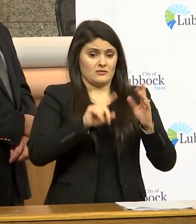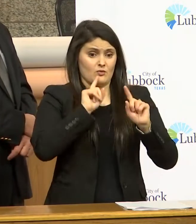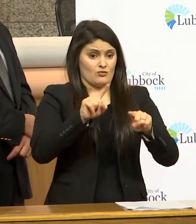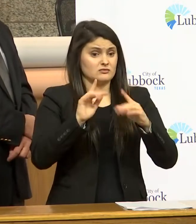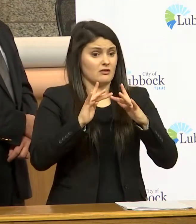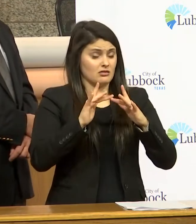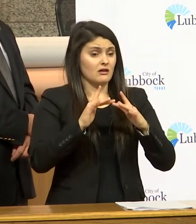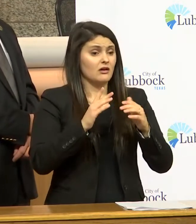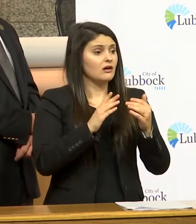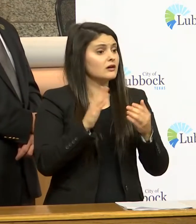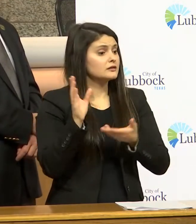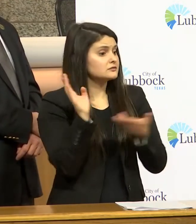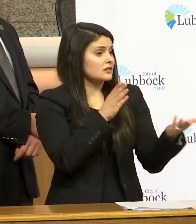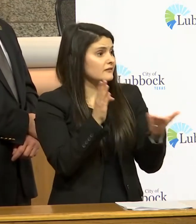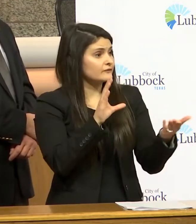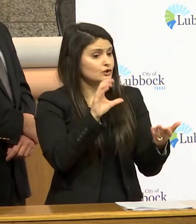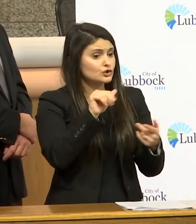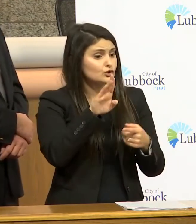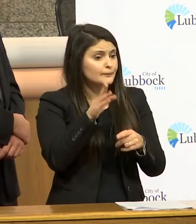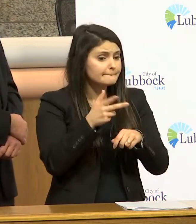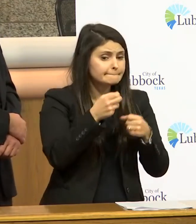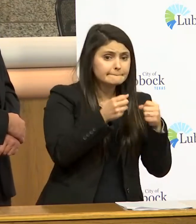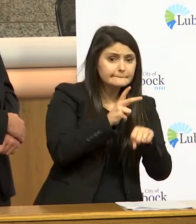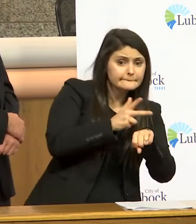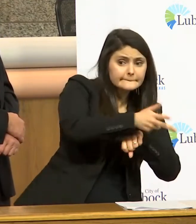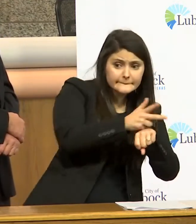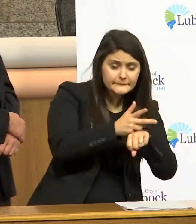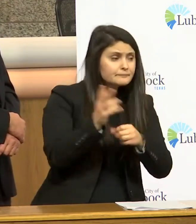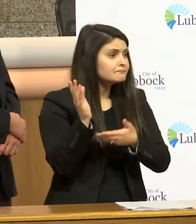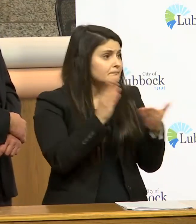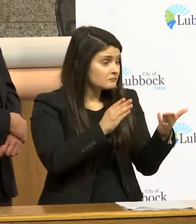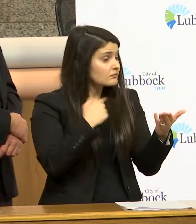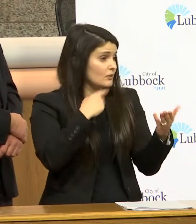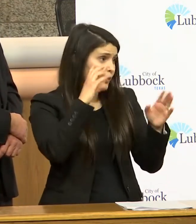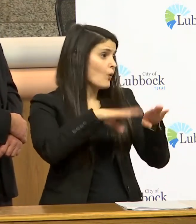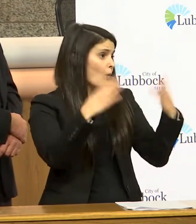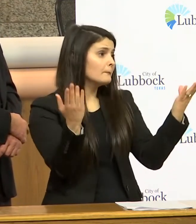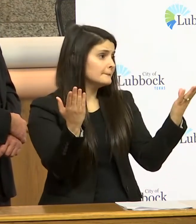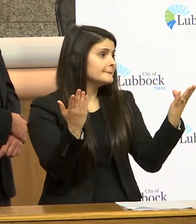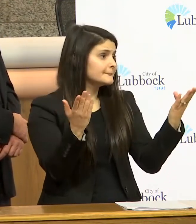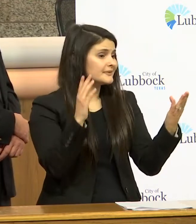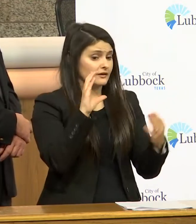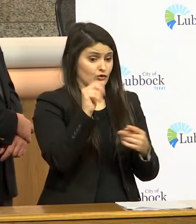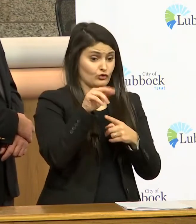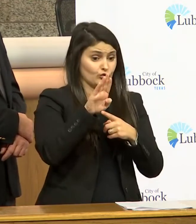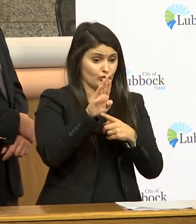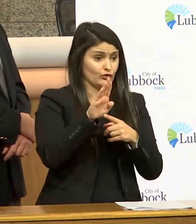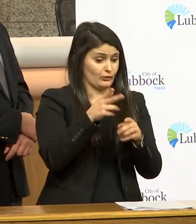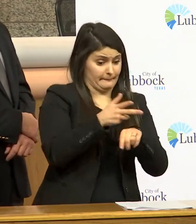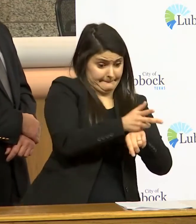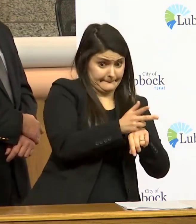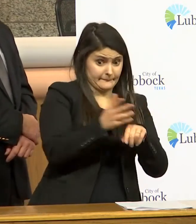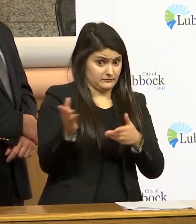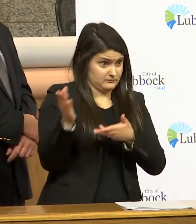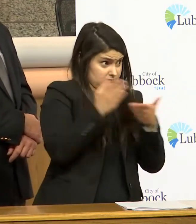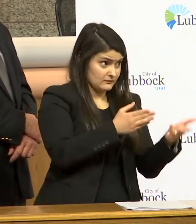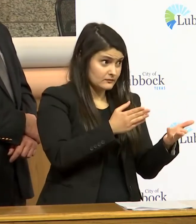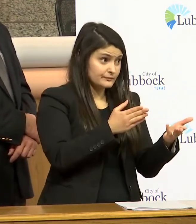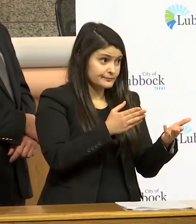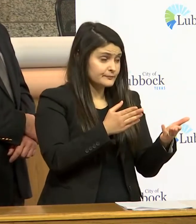then i think we're open to that idea that curbside needs to be you know a